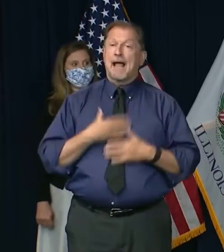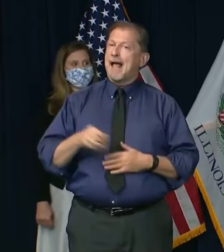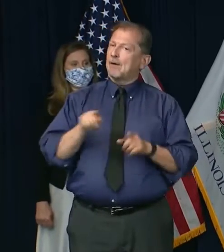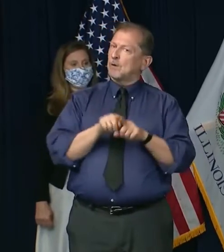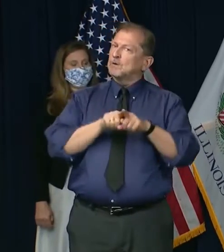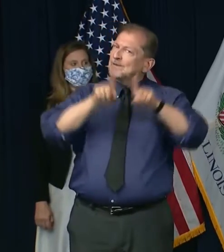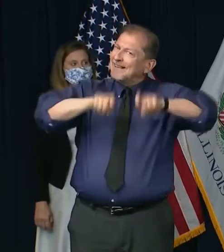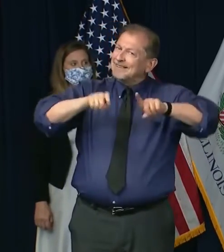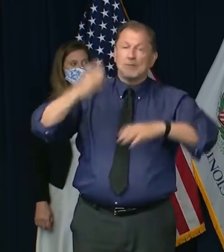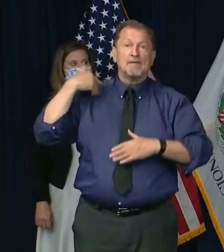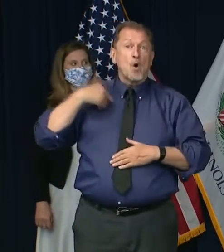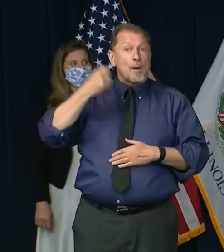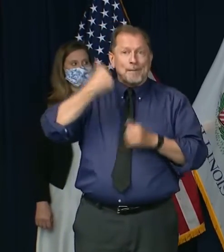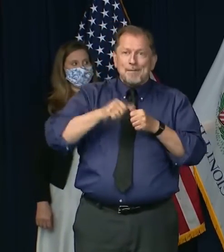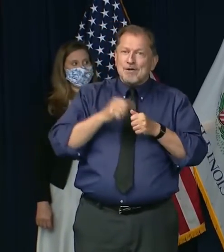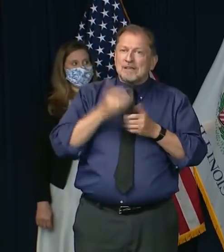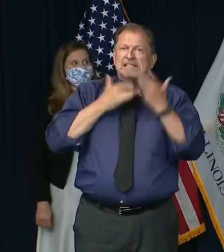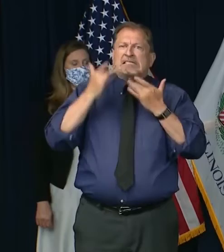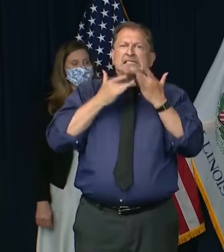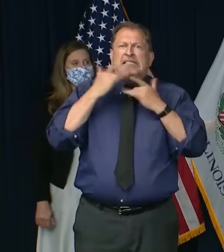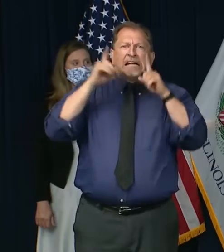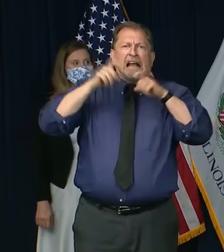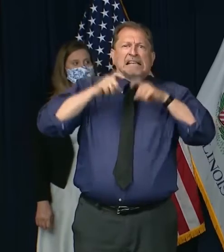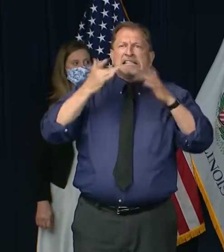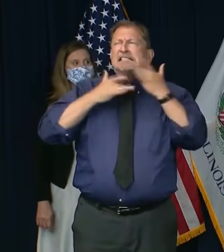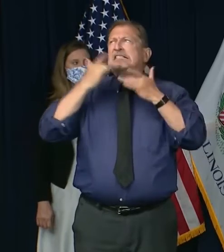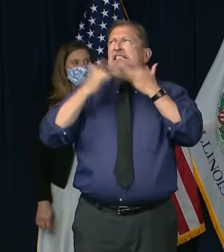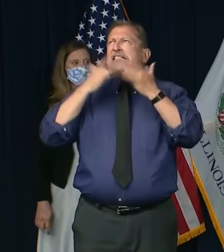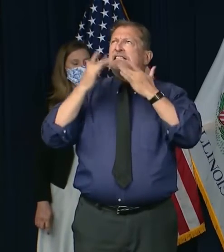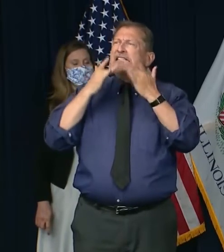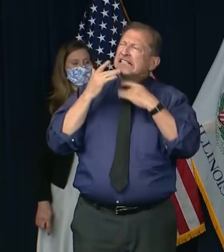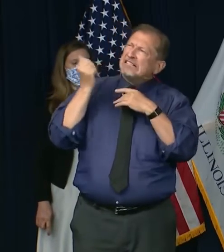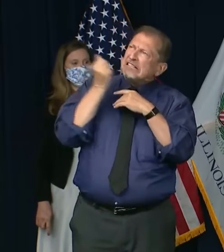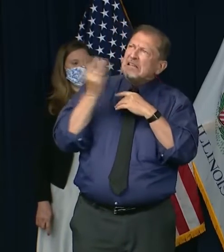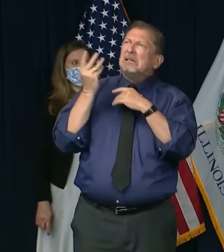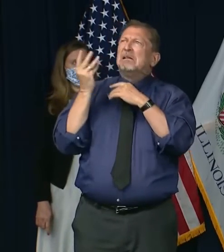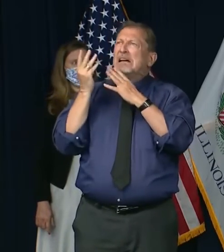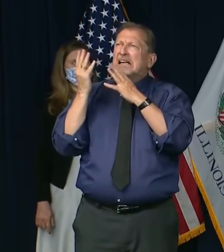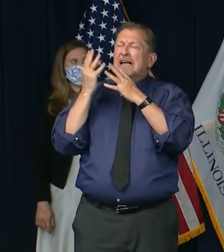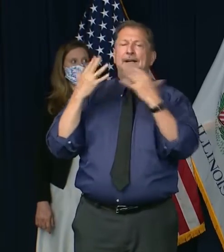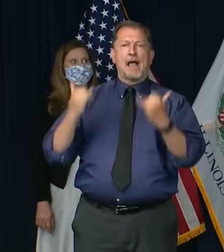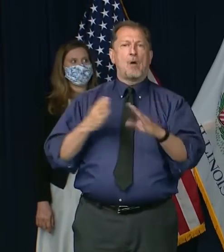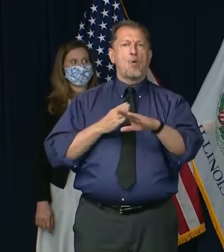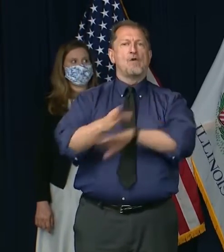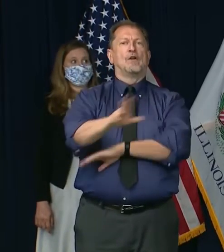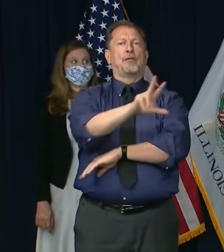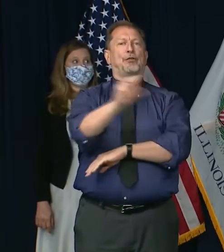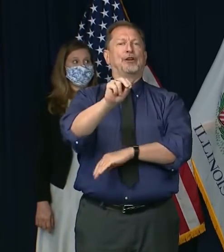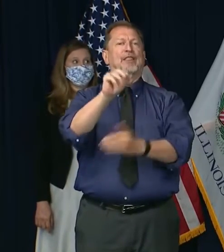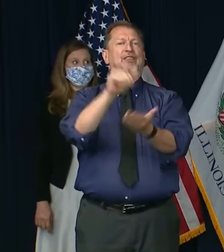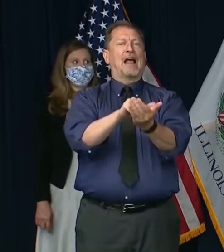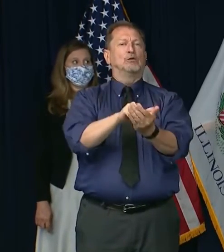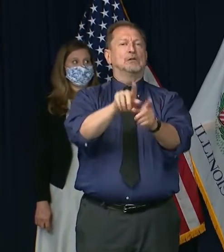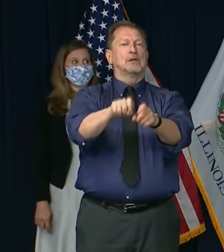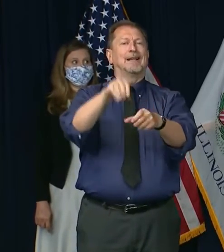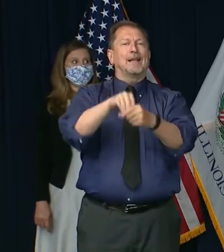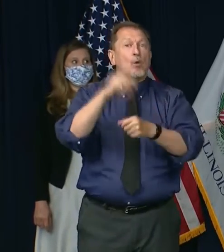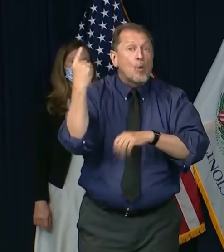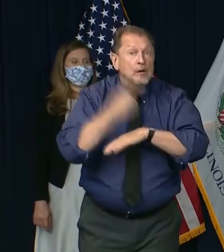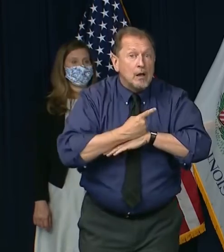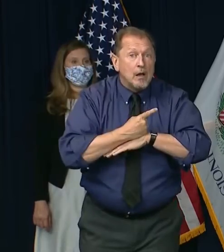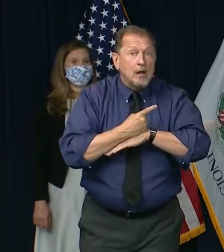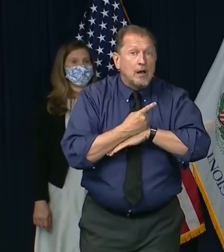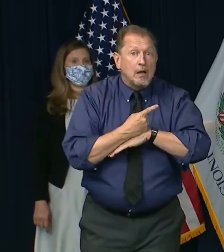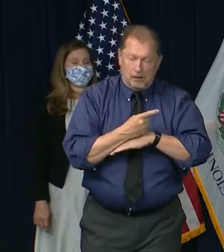you know, we really have worked very, very hard to get where we are. Passing 30,000 was hard. And, and,